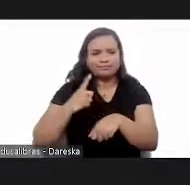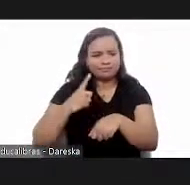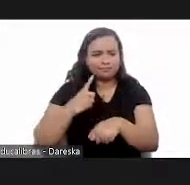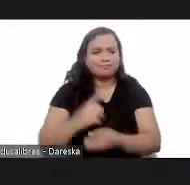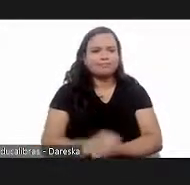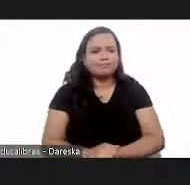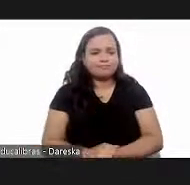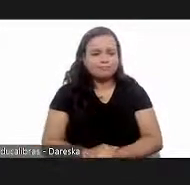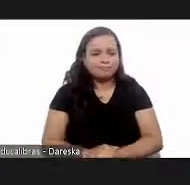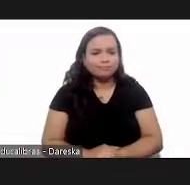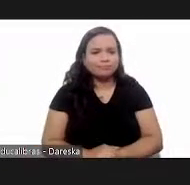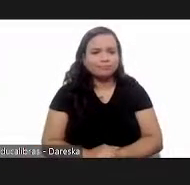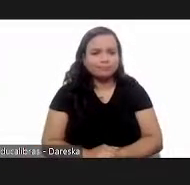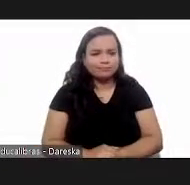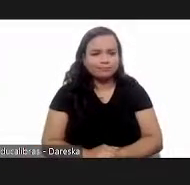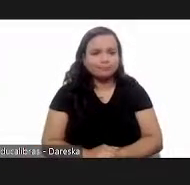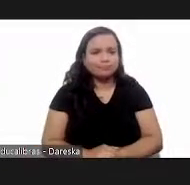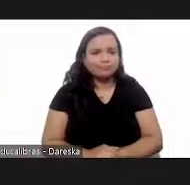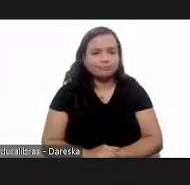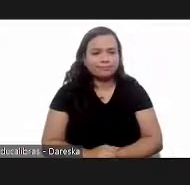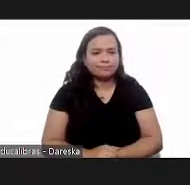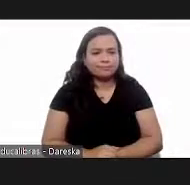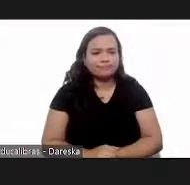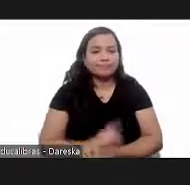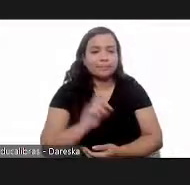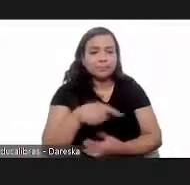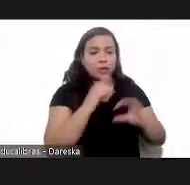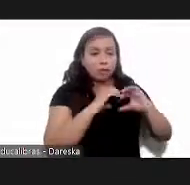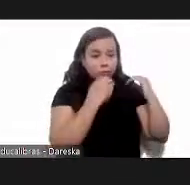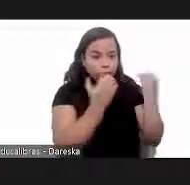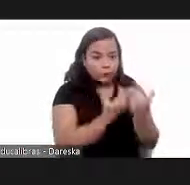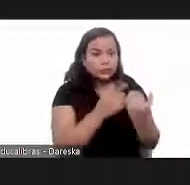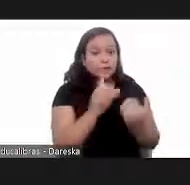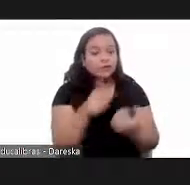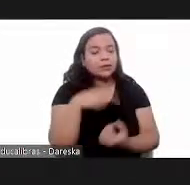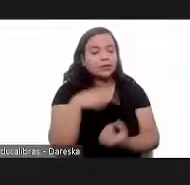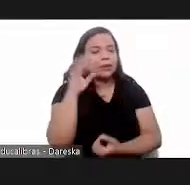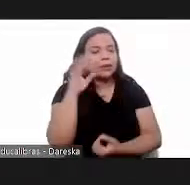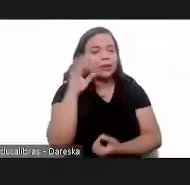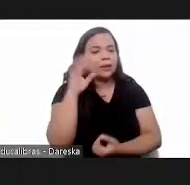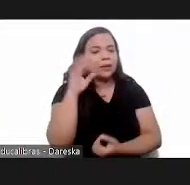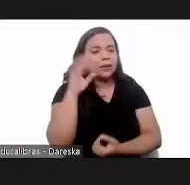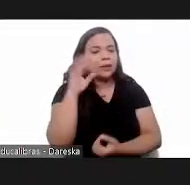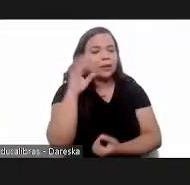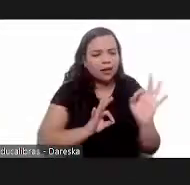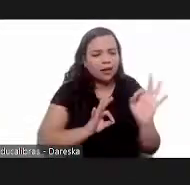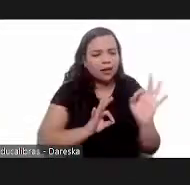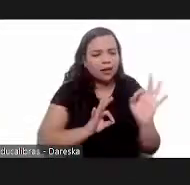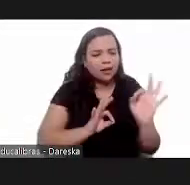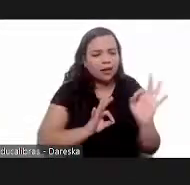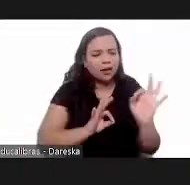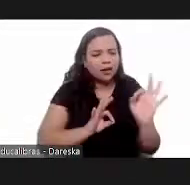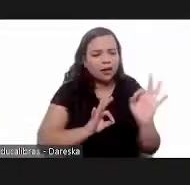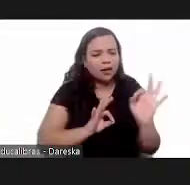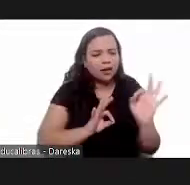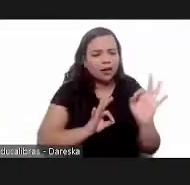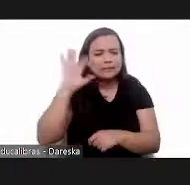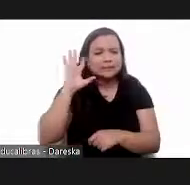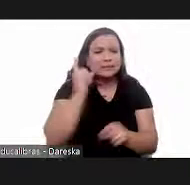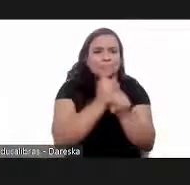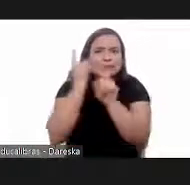welcome to the chagas research program so it was a neglected disease and we began to organize and we began to organize